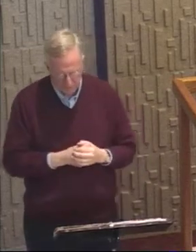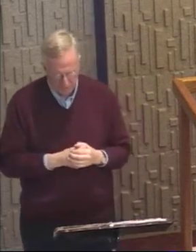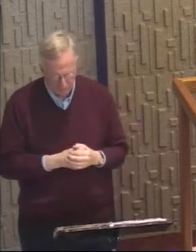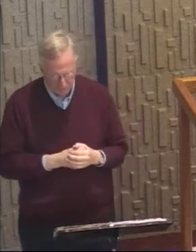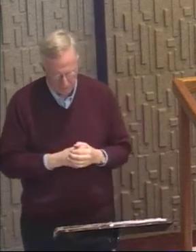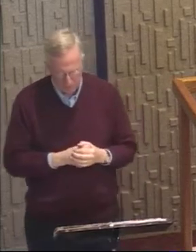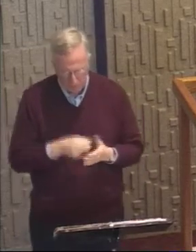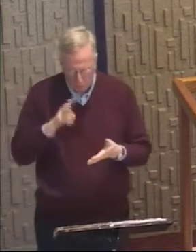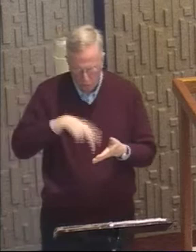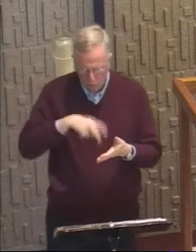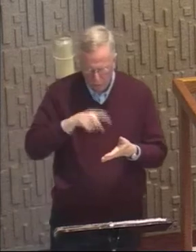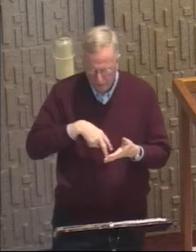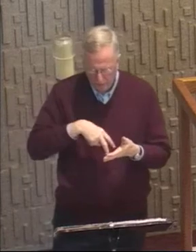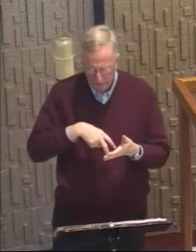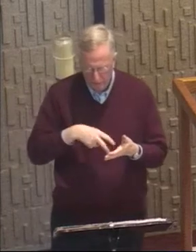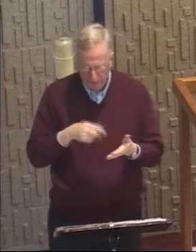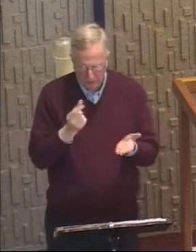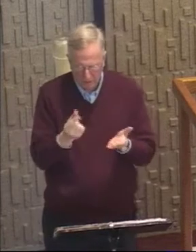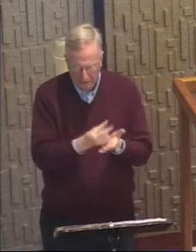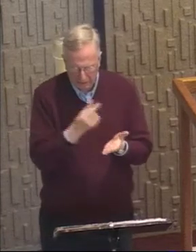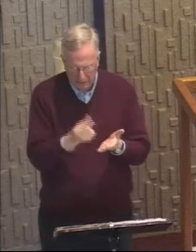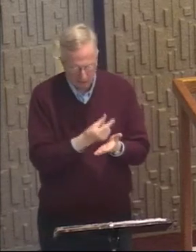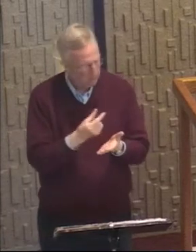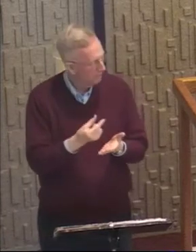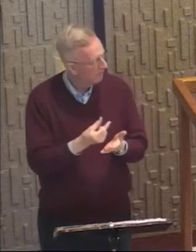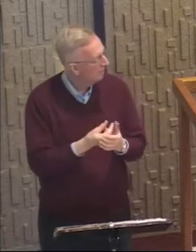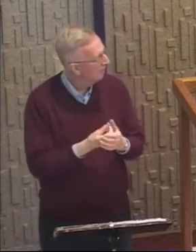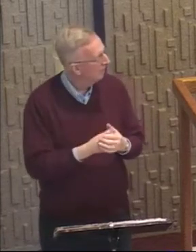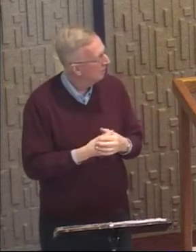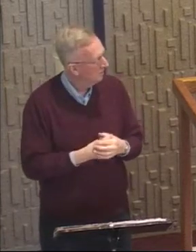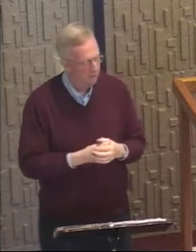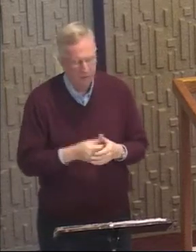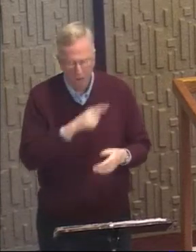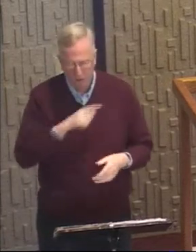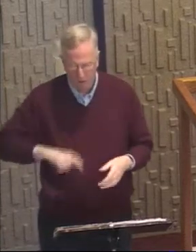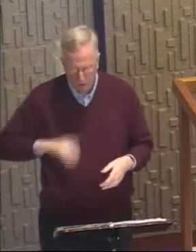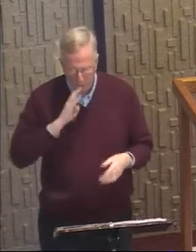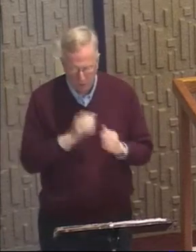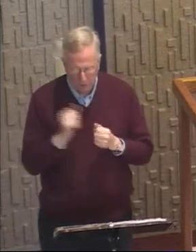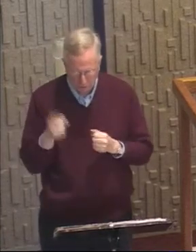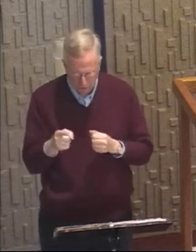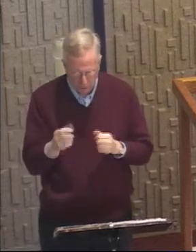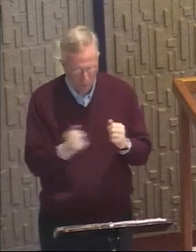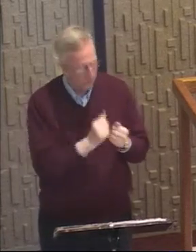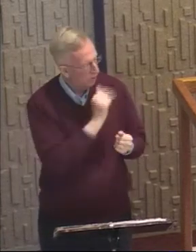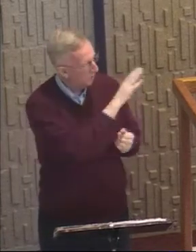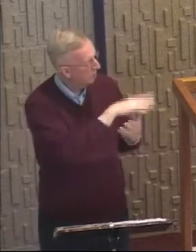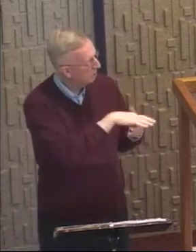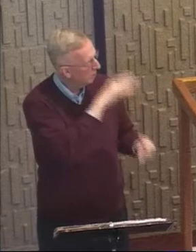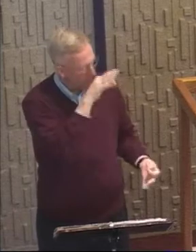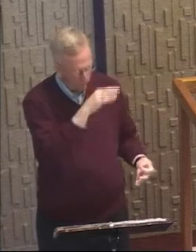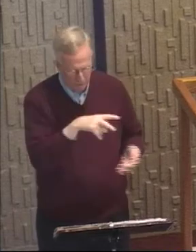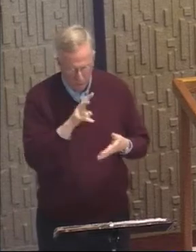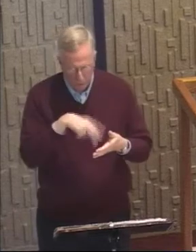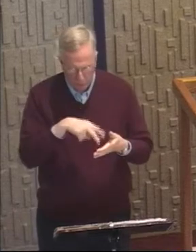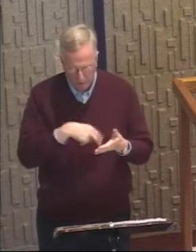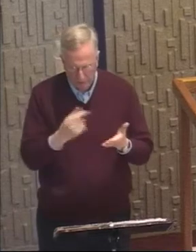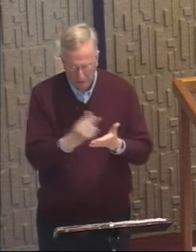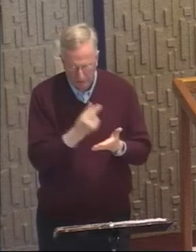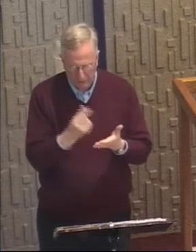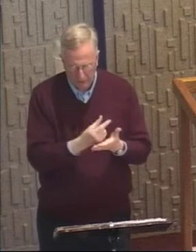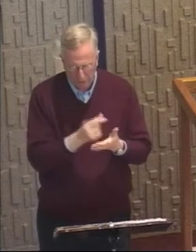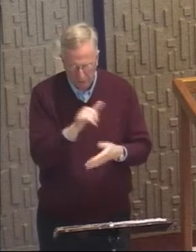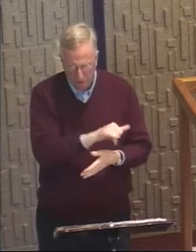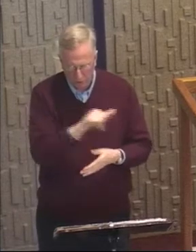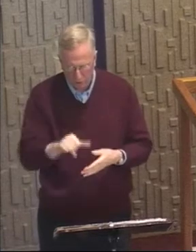A reading from the Holy Gospel. Oh, I beg your pardon. The Lord be with you. A reading from the Holy Gospel according